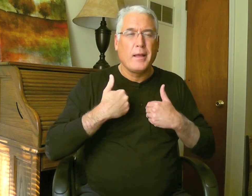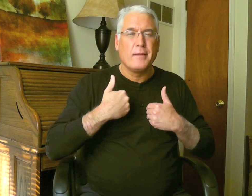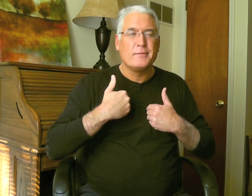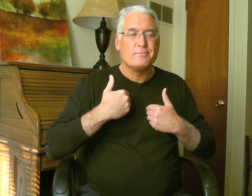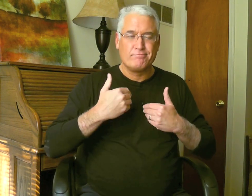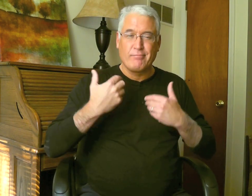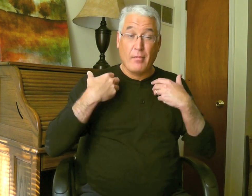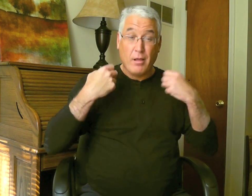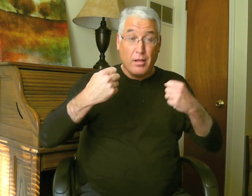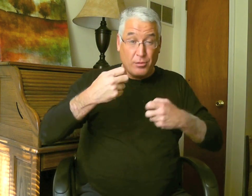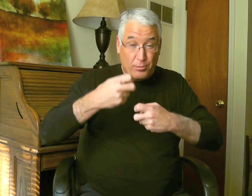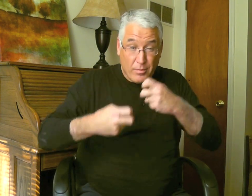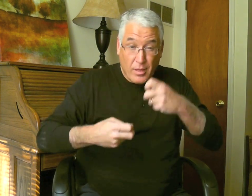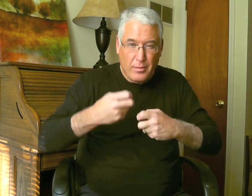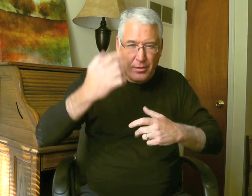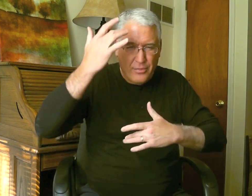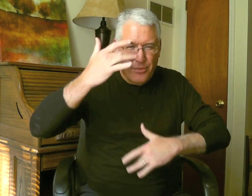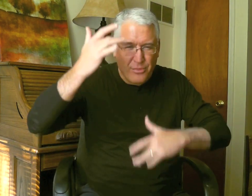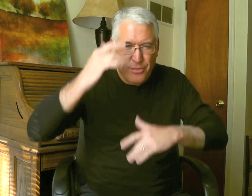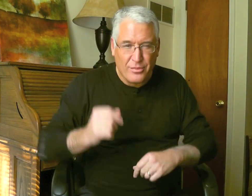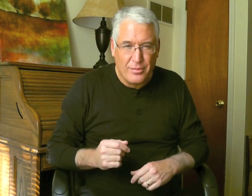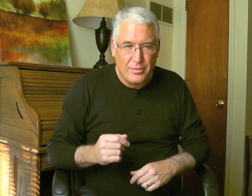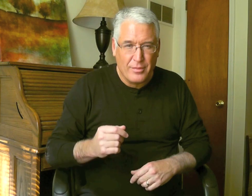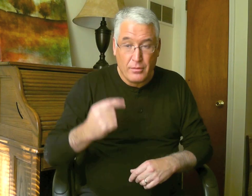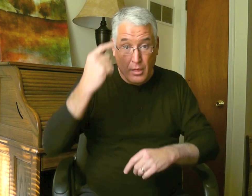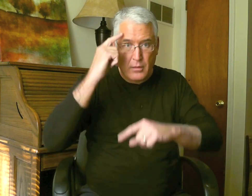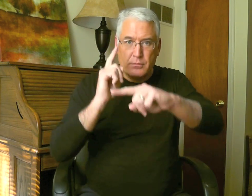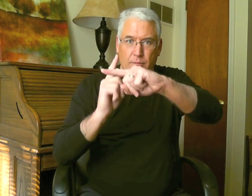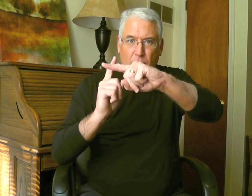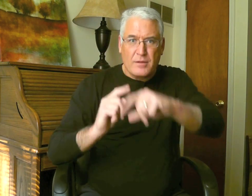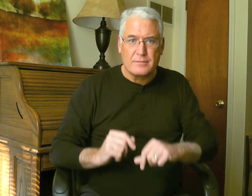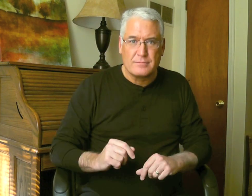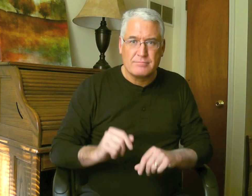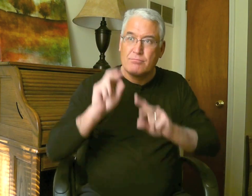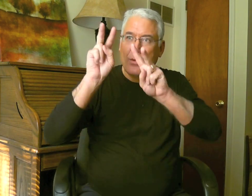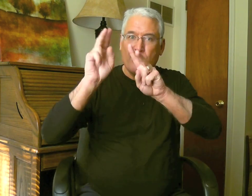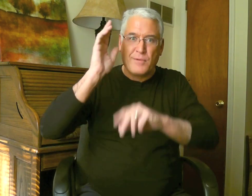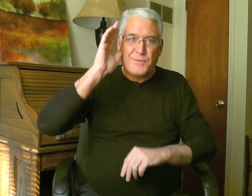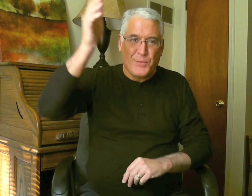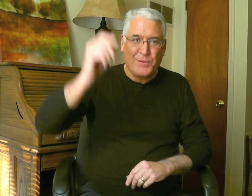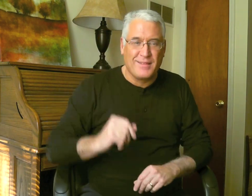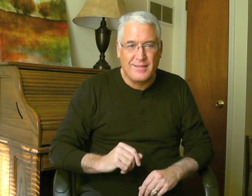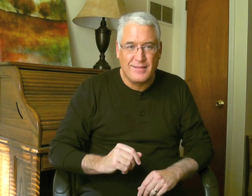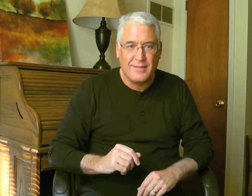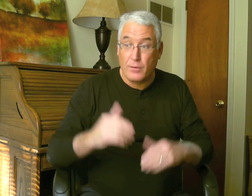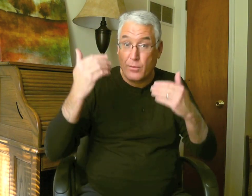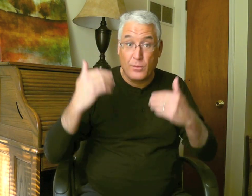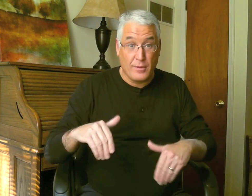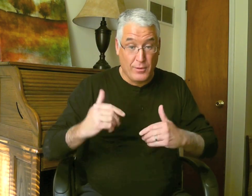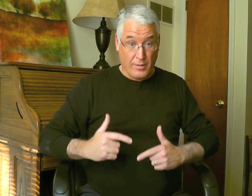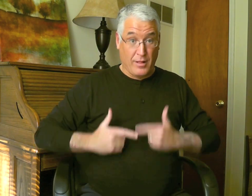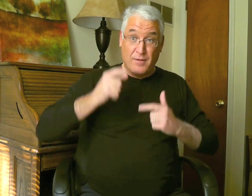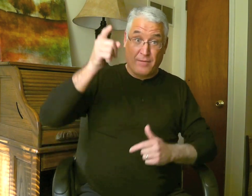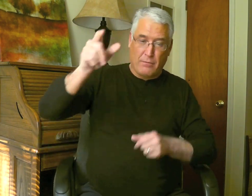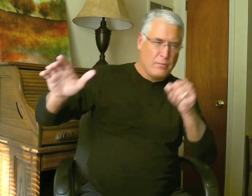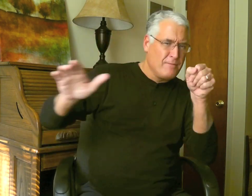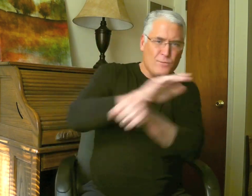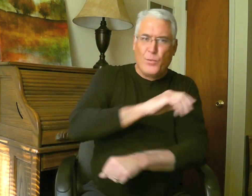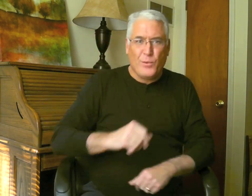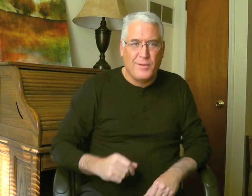I think that helps we who have health problems to think positive, looking forward to the future. Wow.